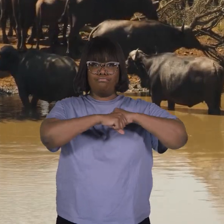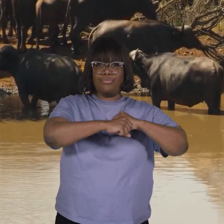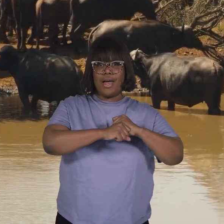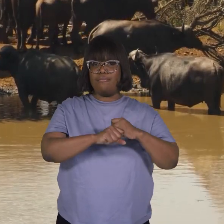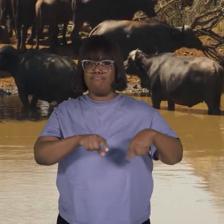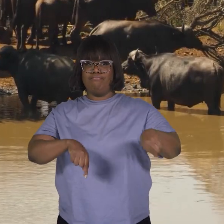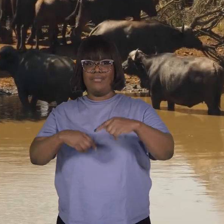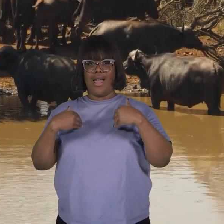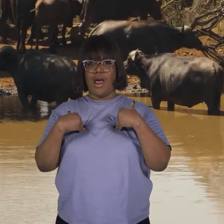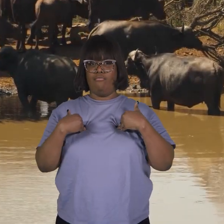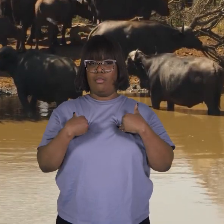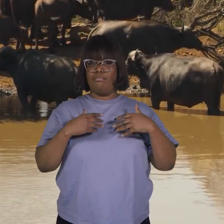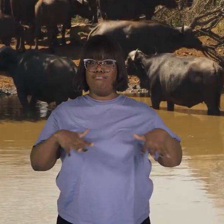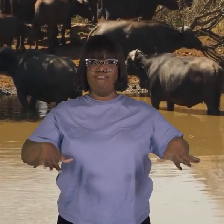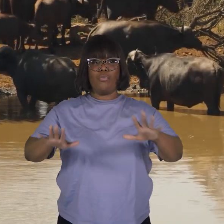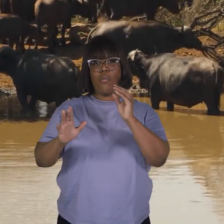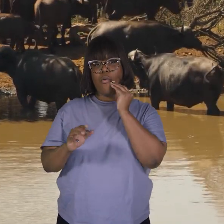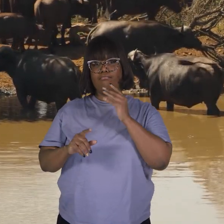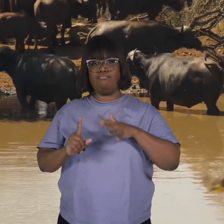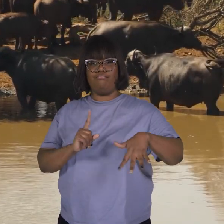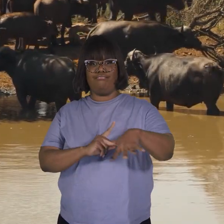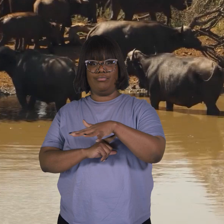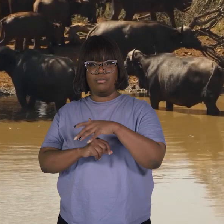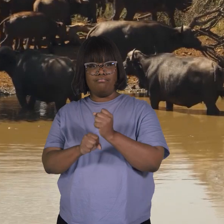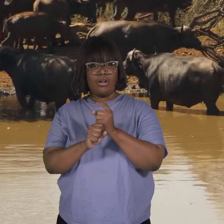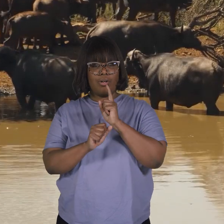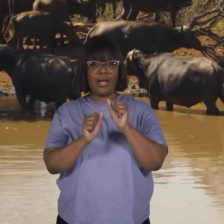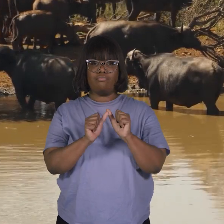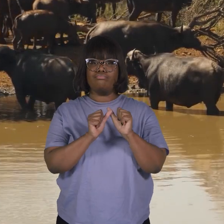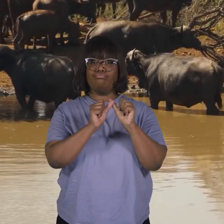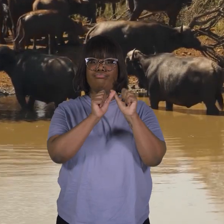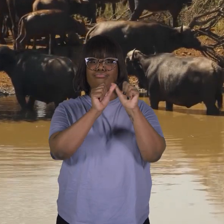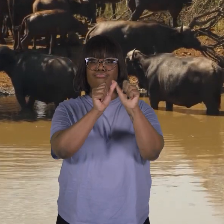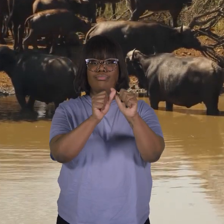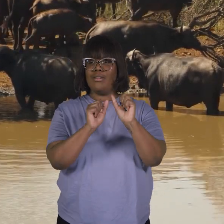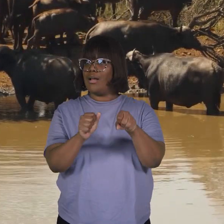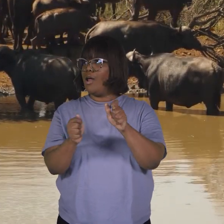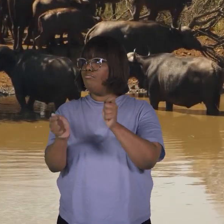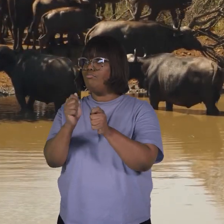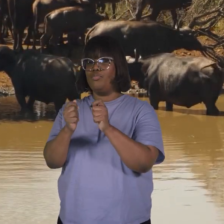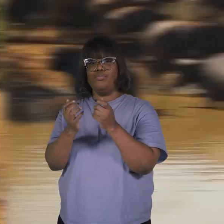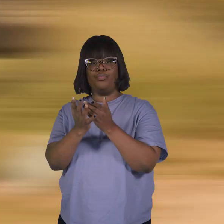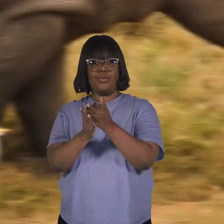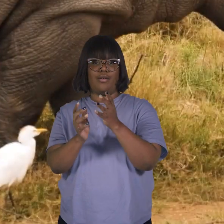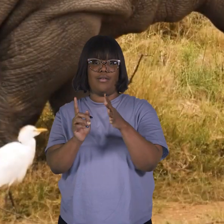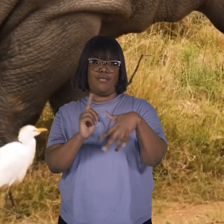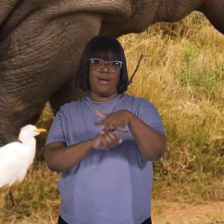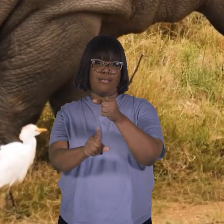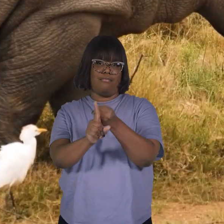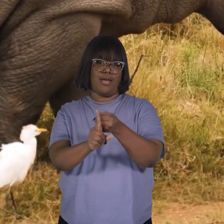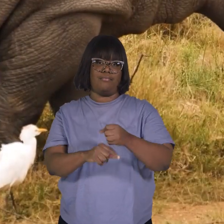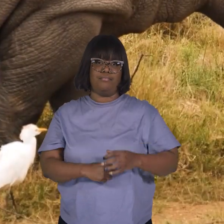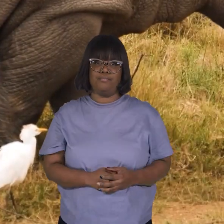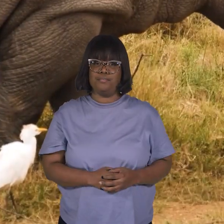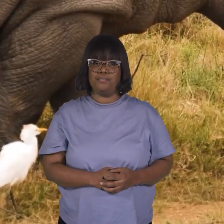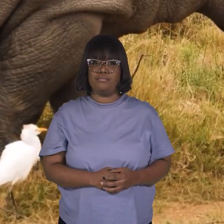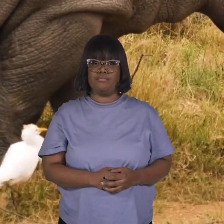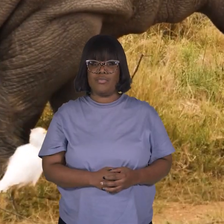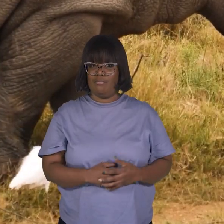their habitats to ensure that they continue to positively impact the environment. Wow, rhinos are